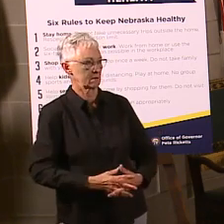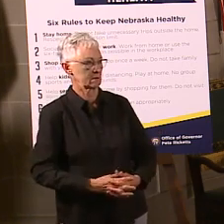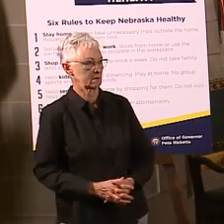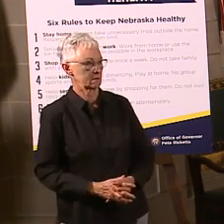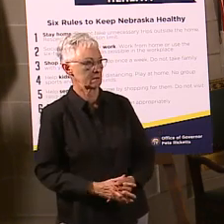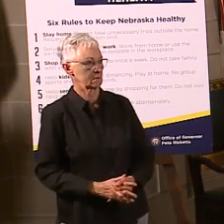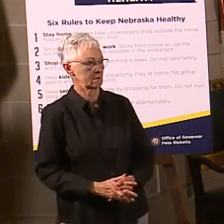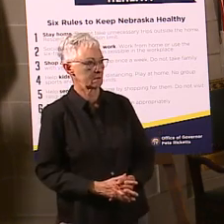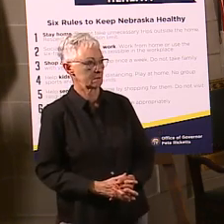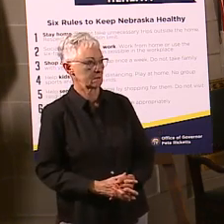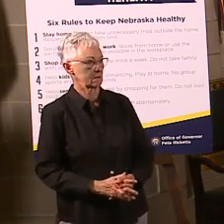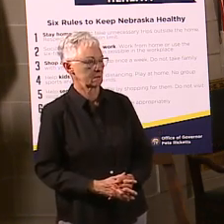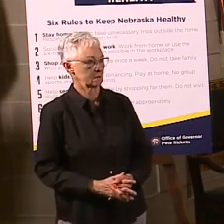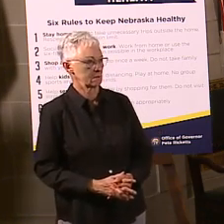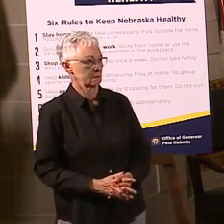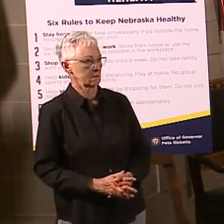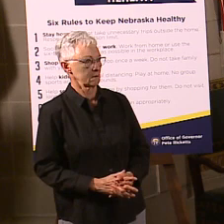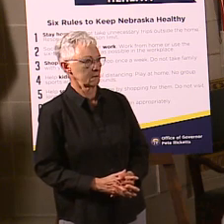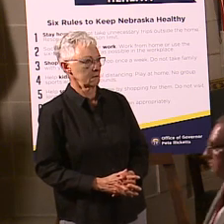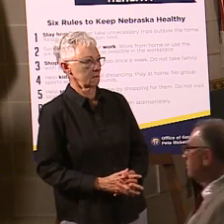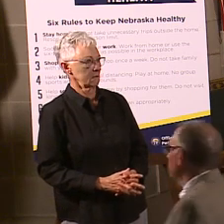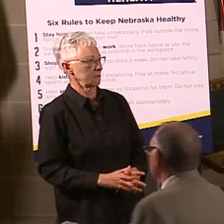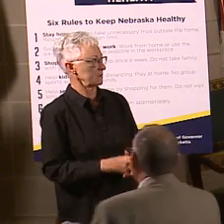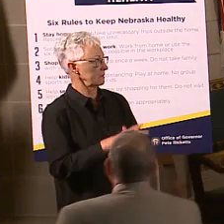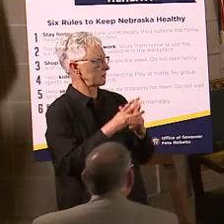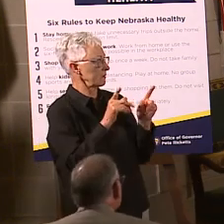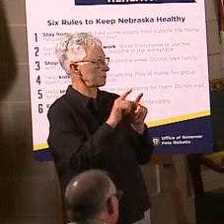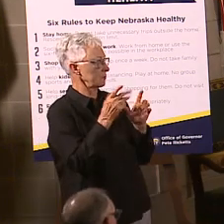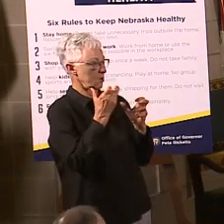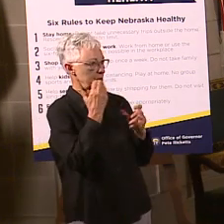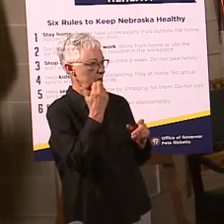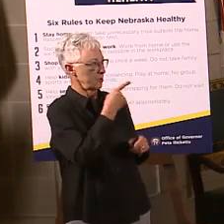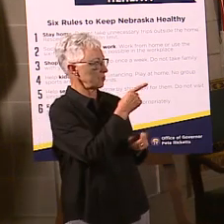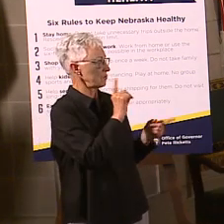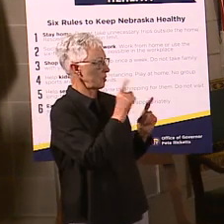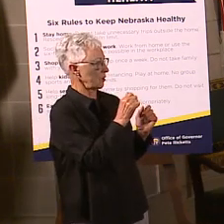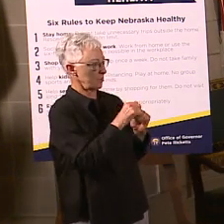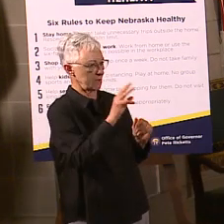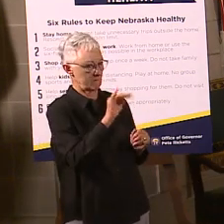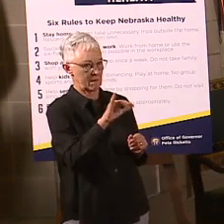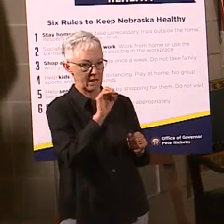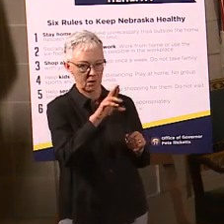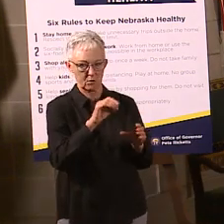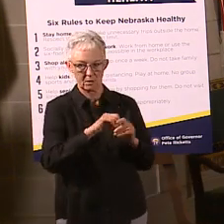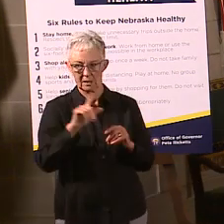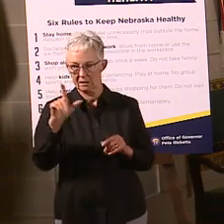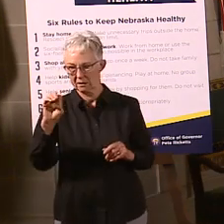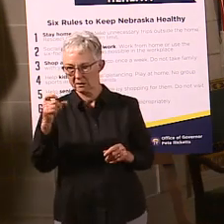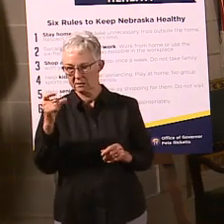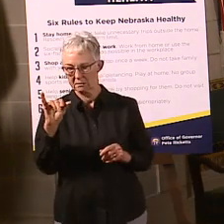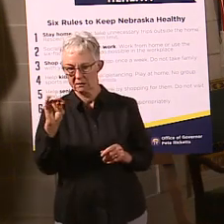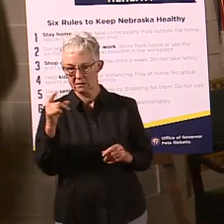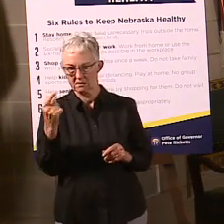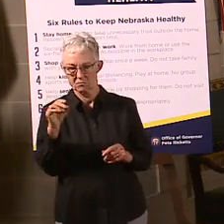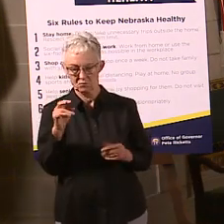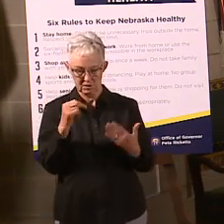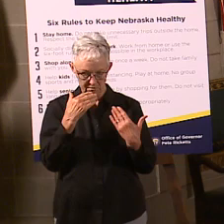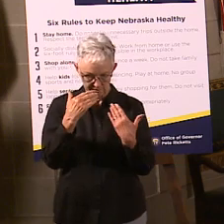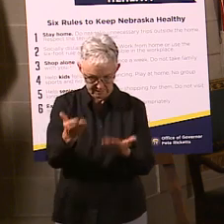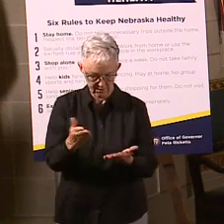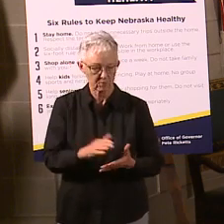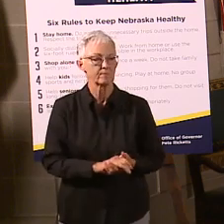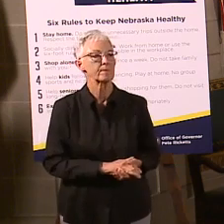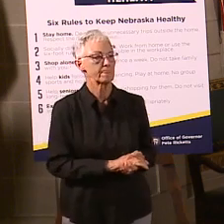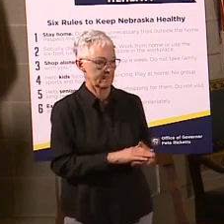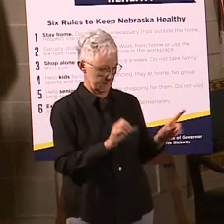Valerie also wants to know if she talked to the mayor of Lexington, Governor, and what's being done with the community? So, thank you, Dr. Antone. And the answer is yes.